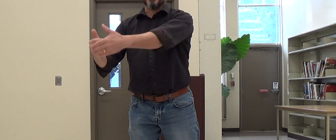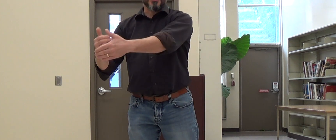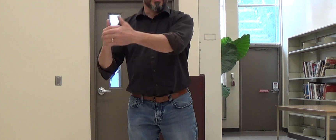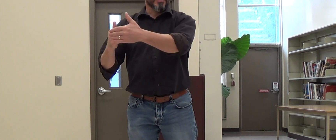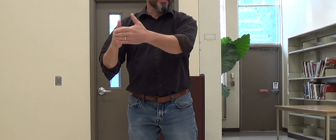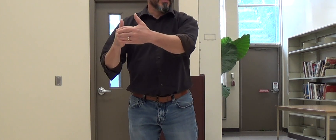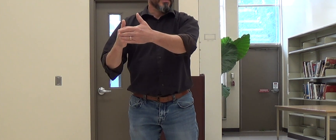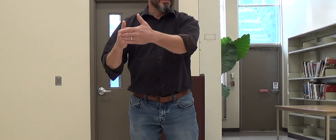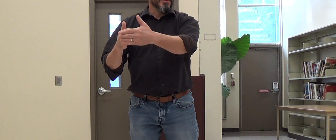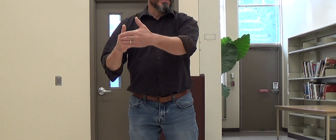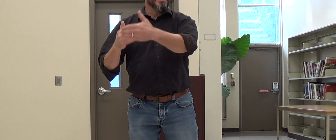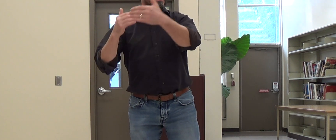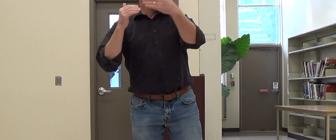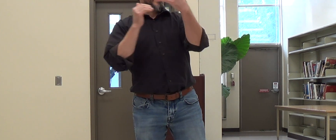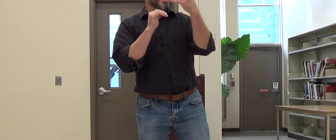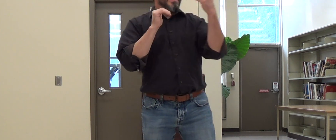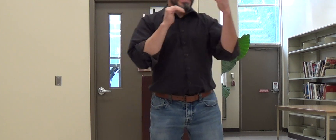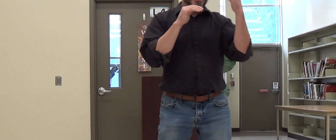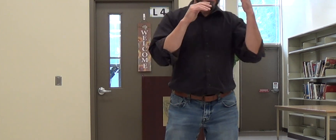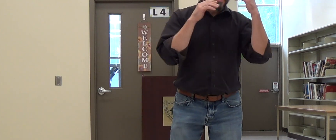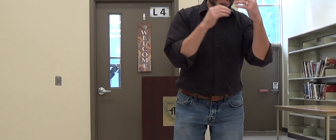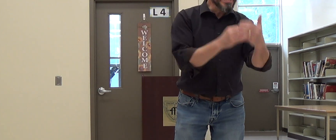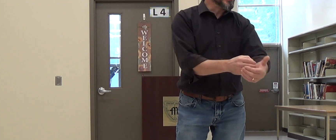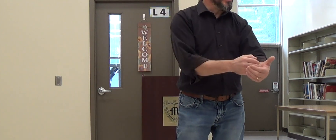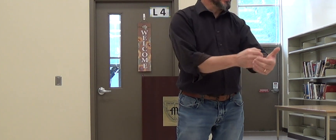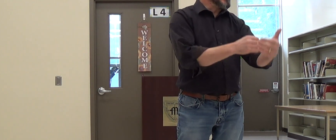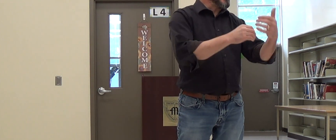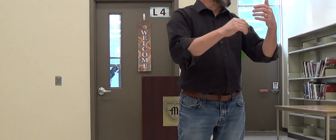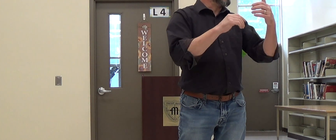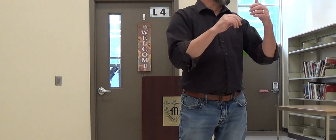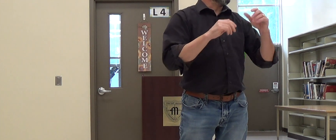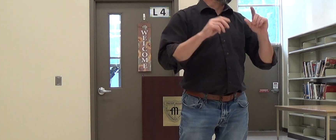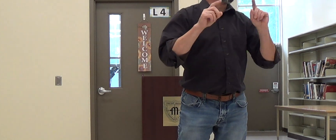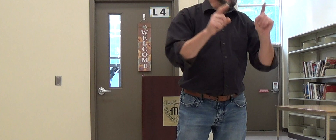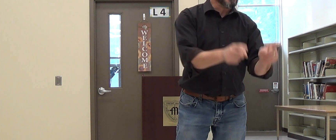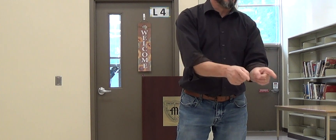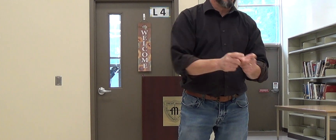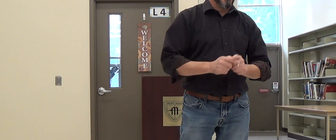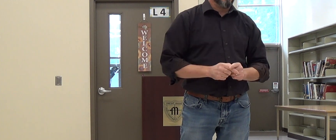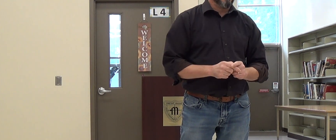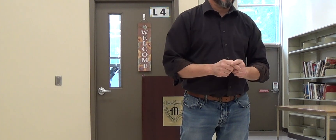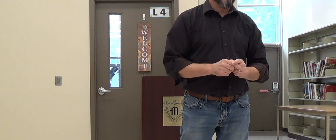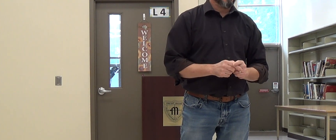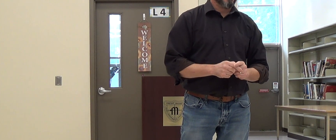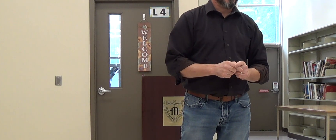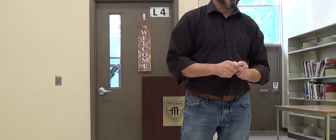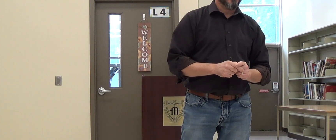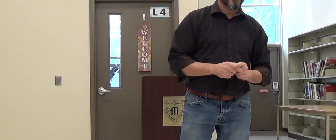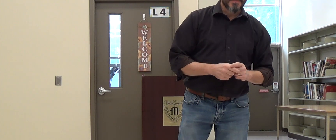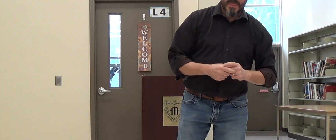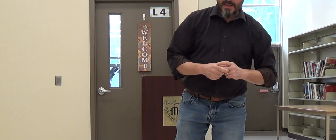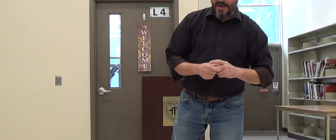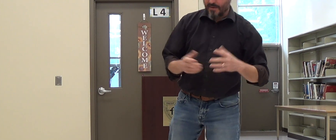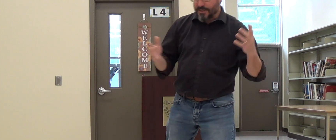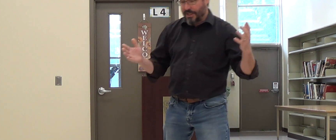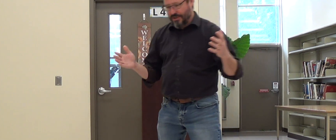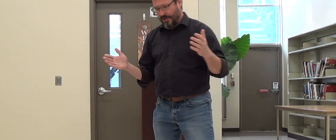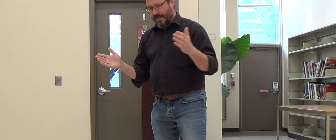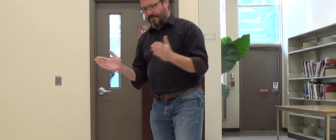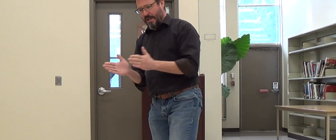school. That detention is actually an incentive for them. Now, I'm a teacher, as many